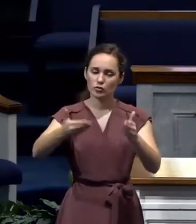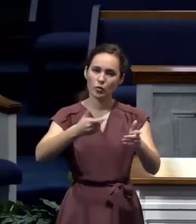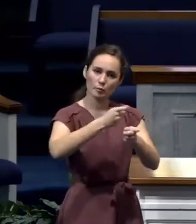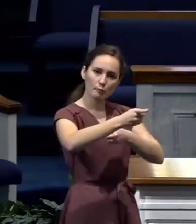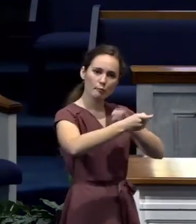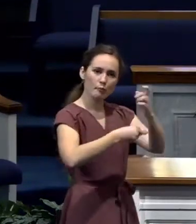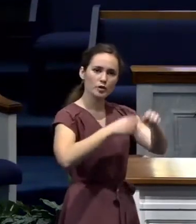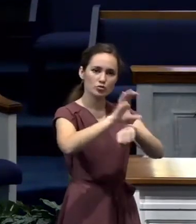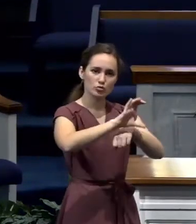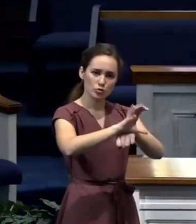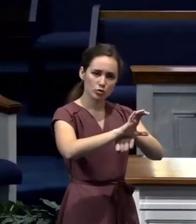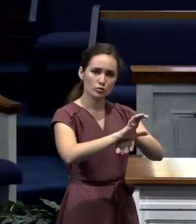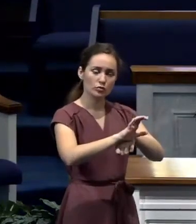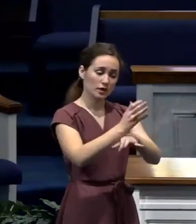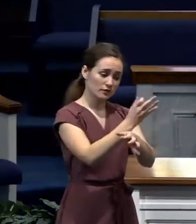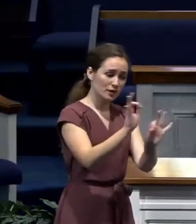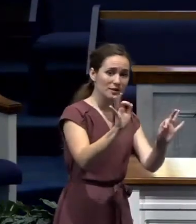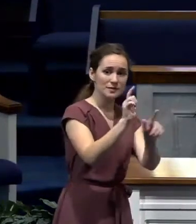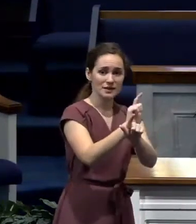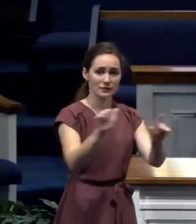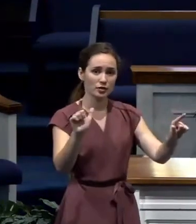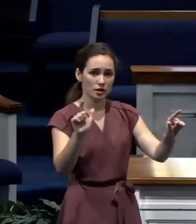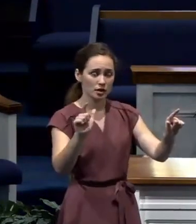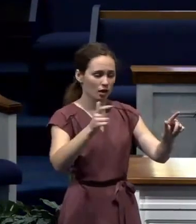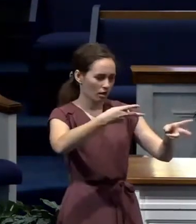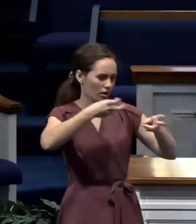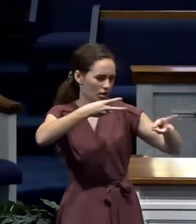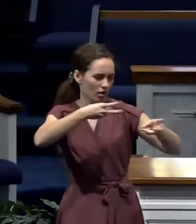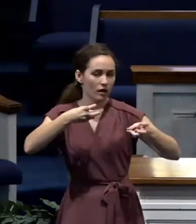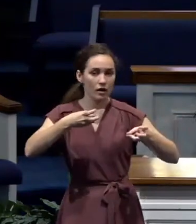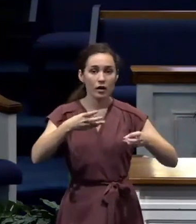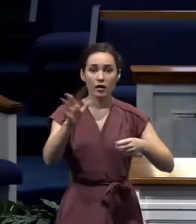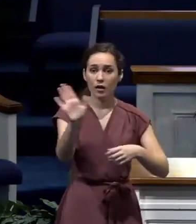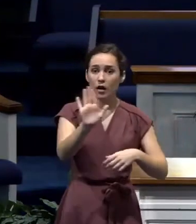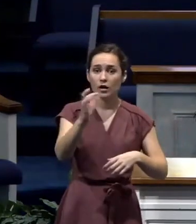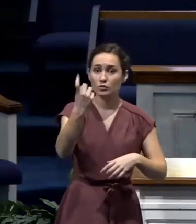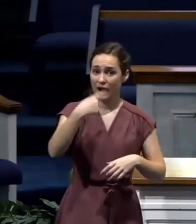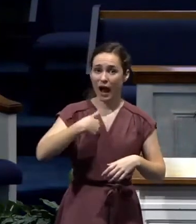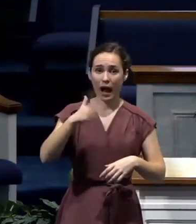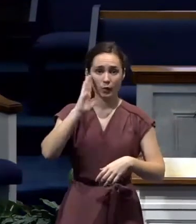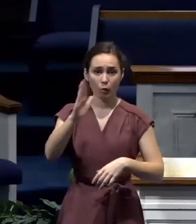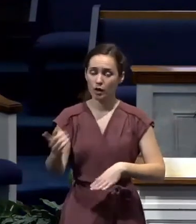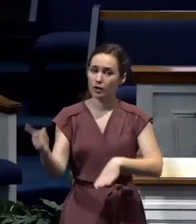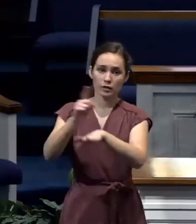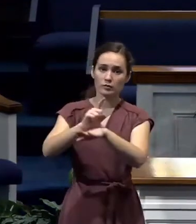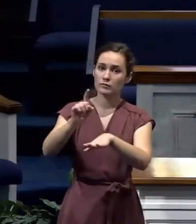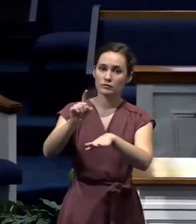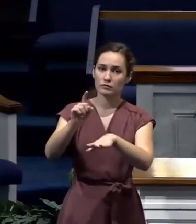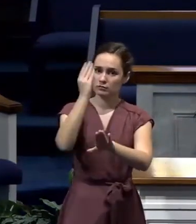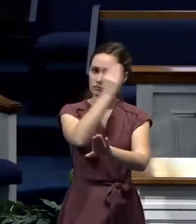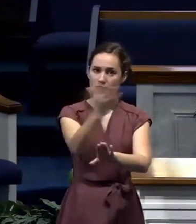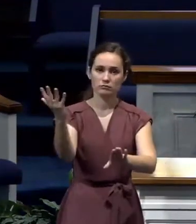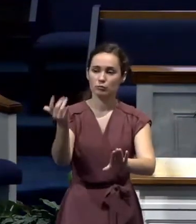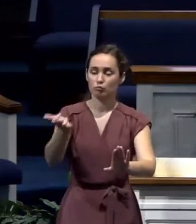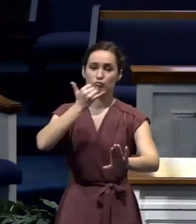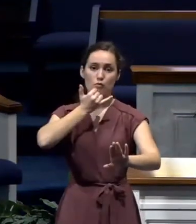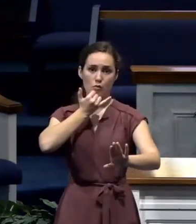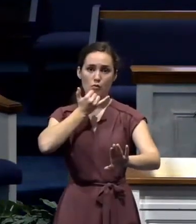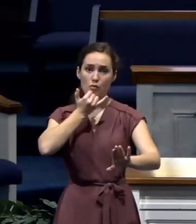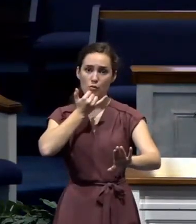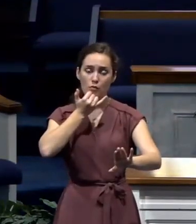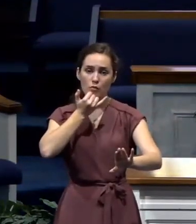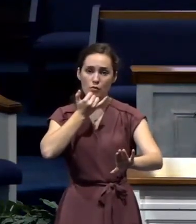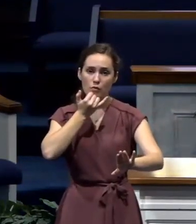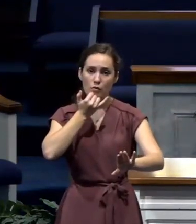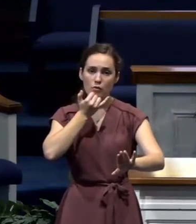try to take away freedoms and liberty, friend, I'll be the first one to stand up and say something about it. It's very easy for people to call shots